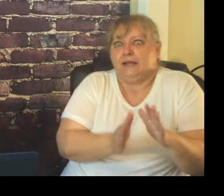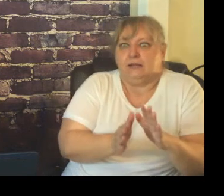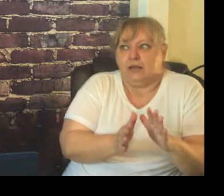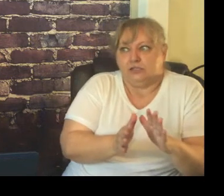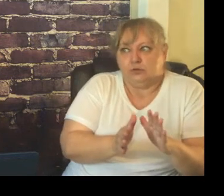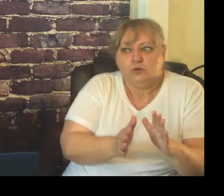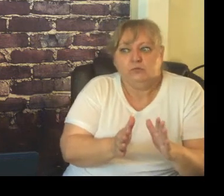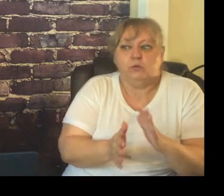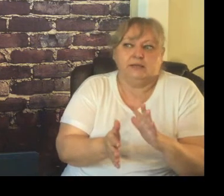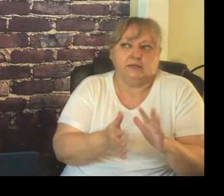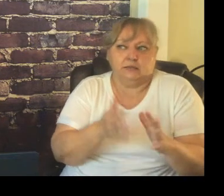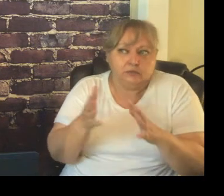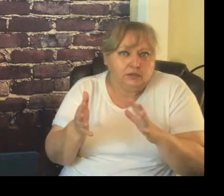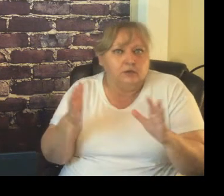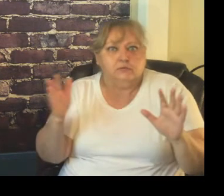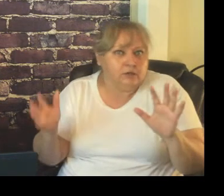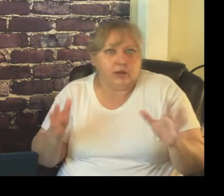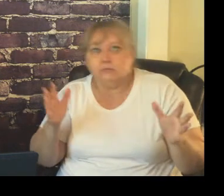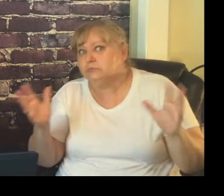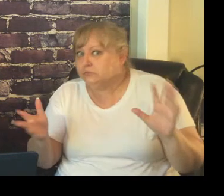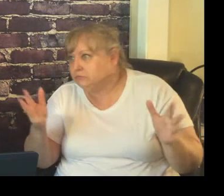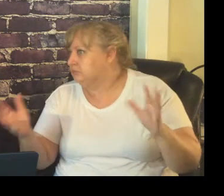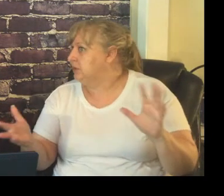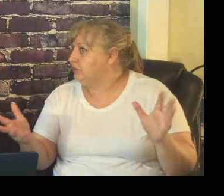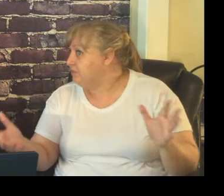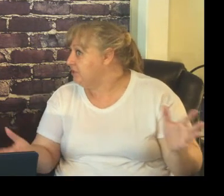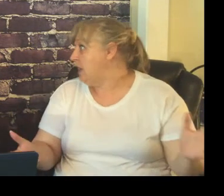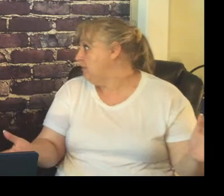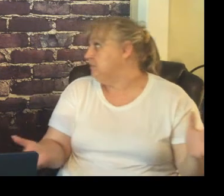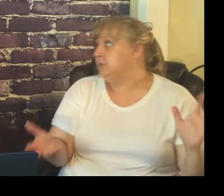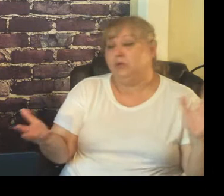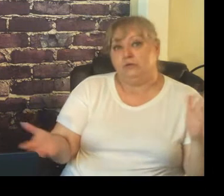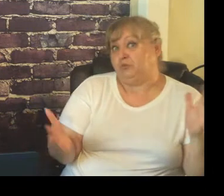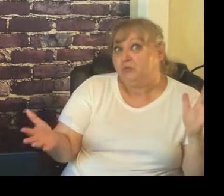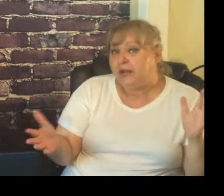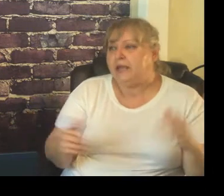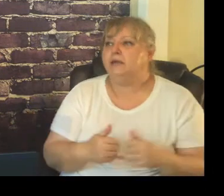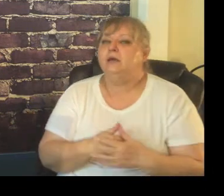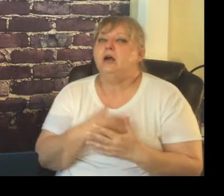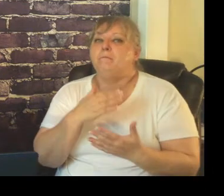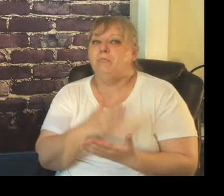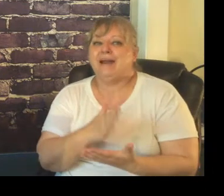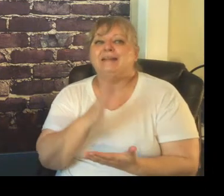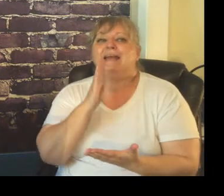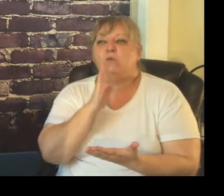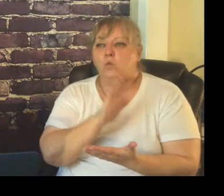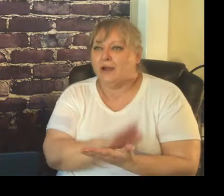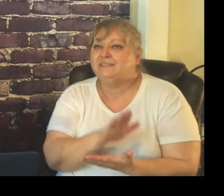the classroom when you know around Christmas time spring break but once